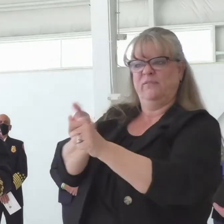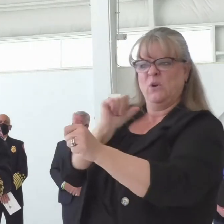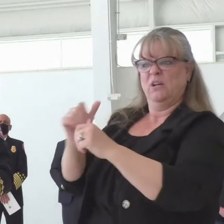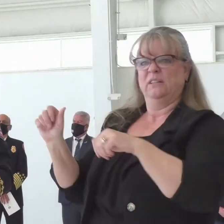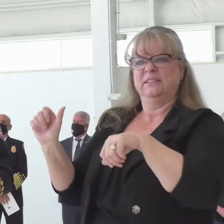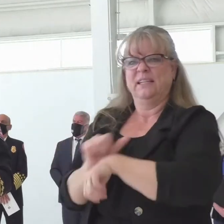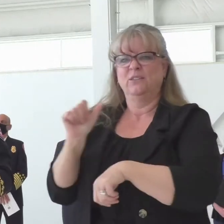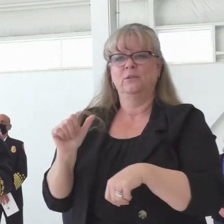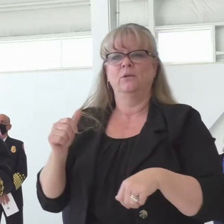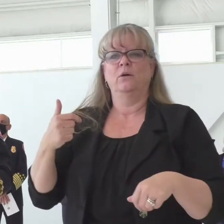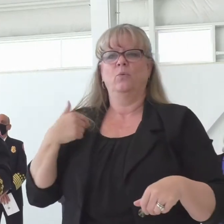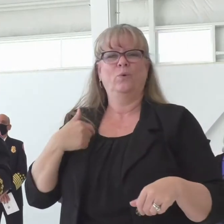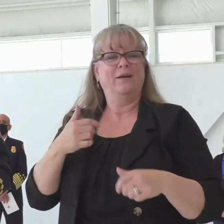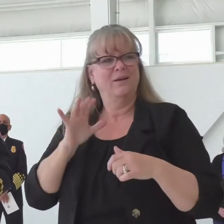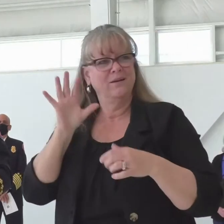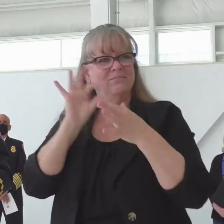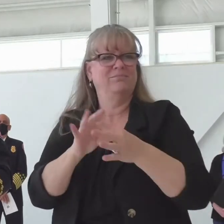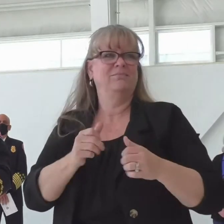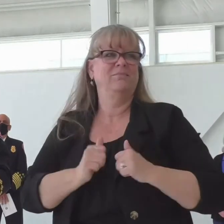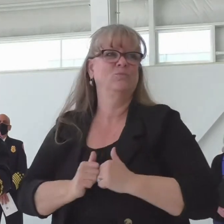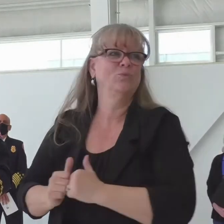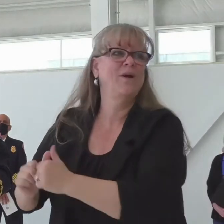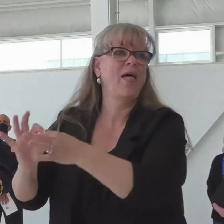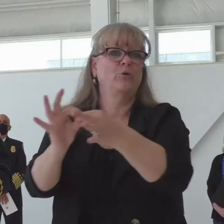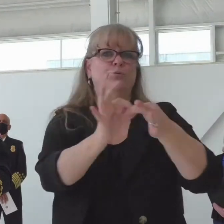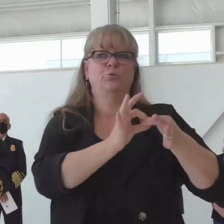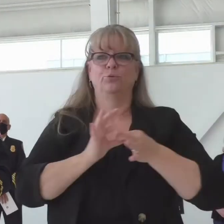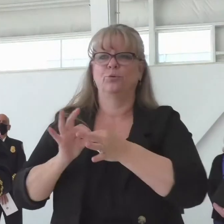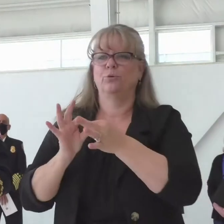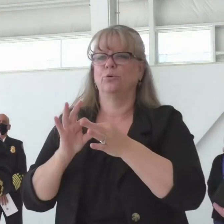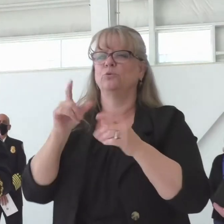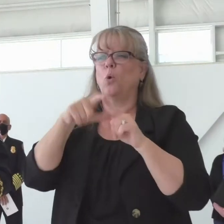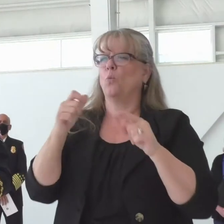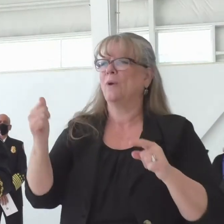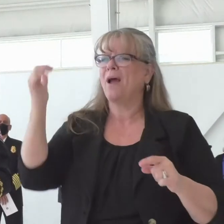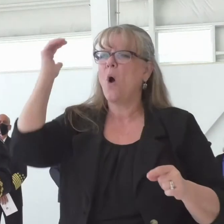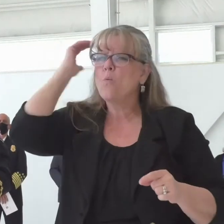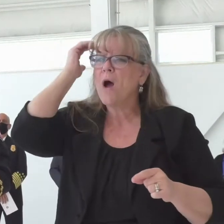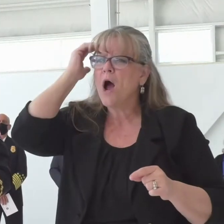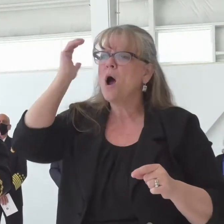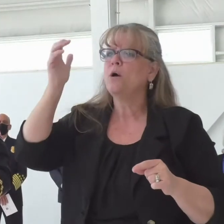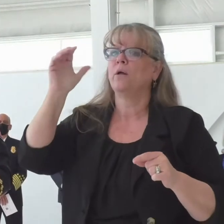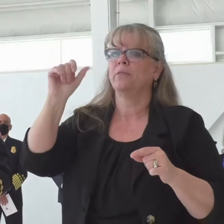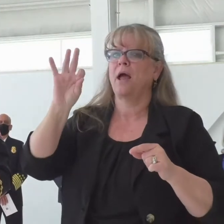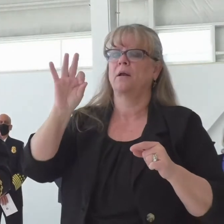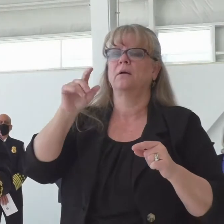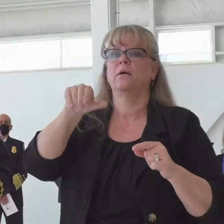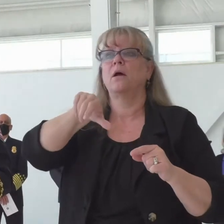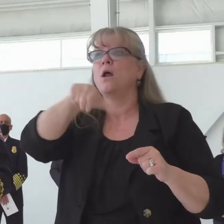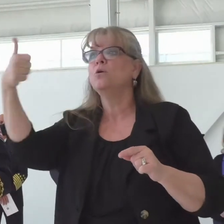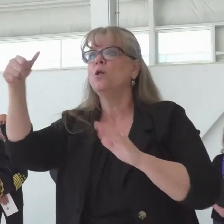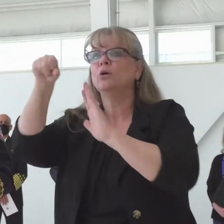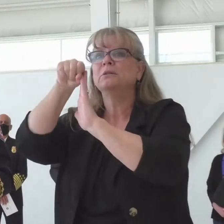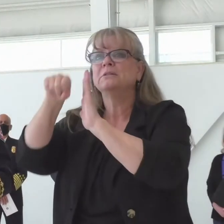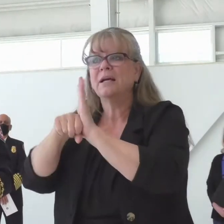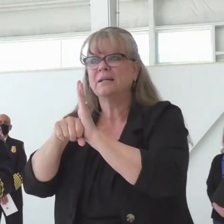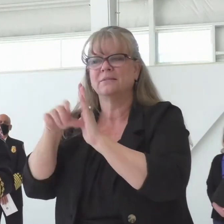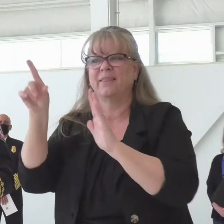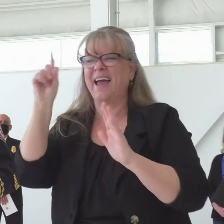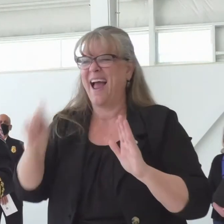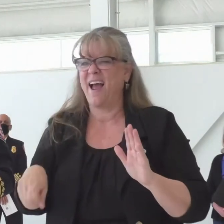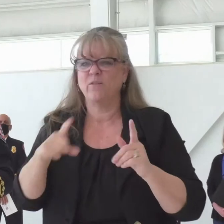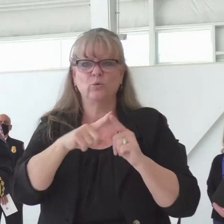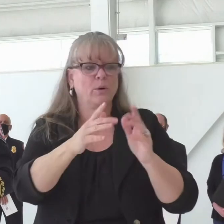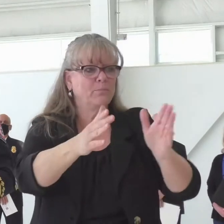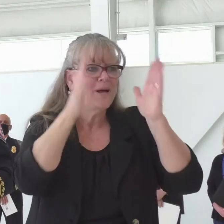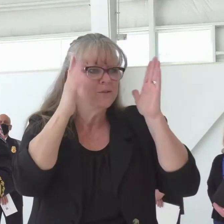Be aware when you go to different parts of the state of the conditions that they're experiencing, and please pay close attention. Check with your local fire agencies, your